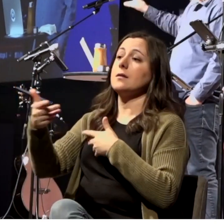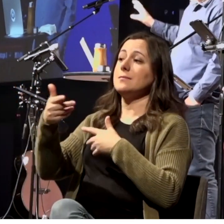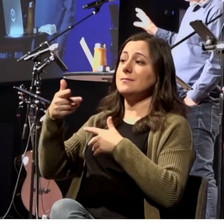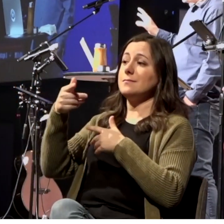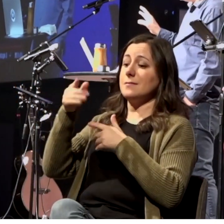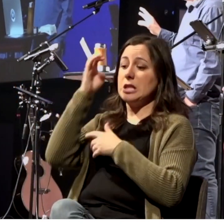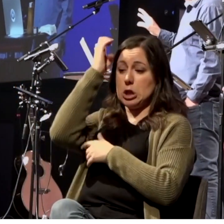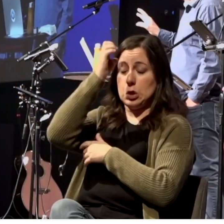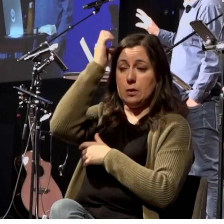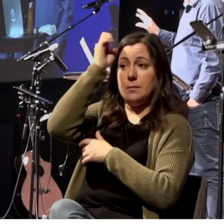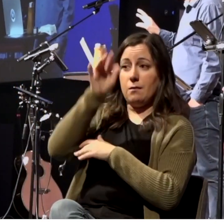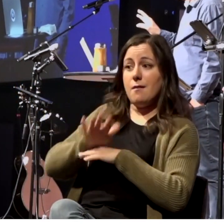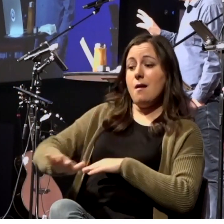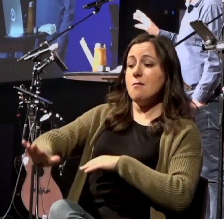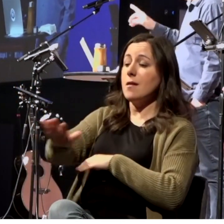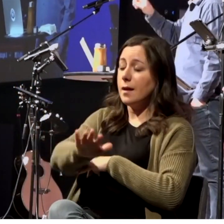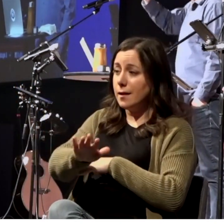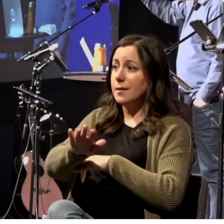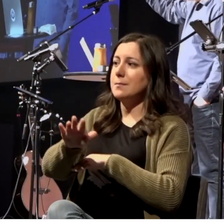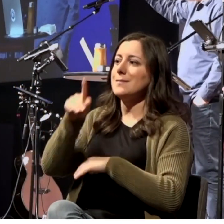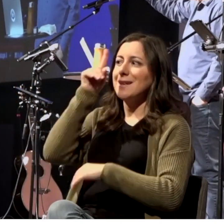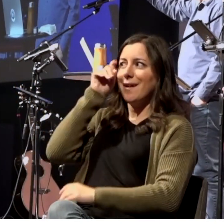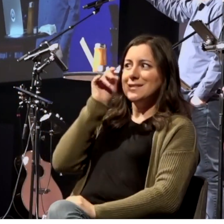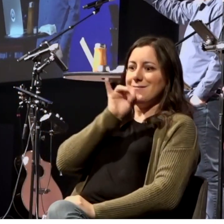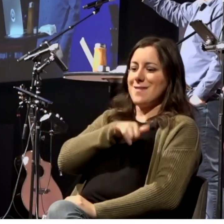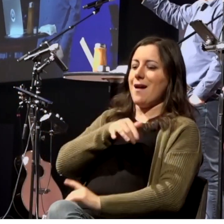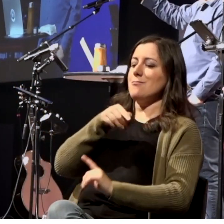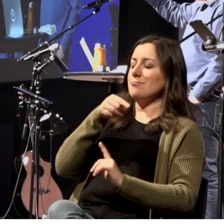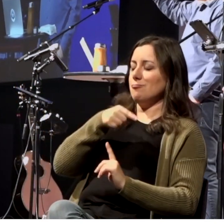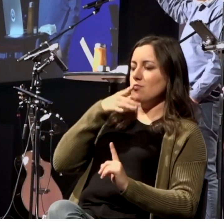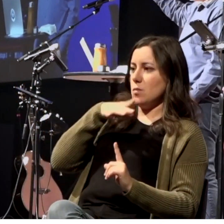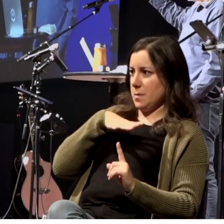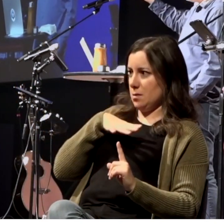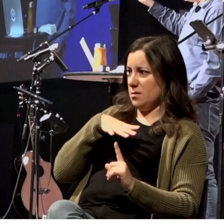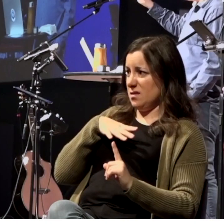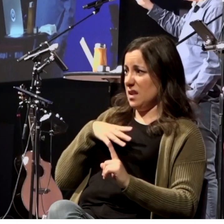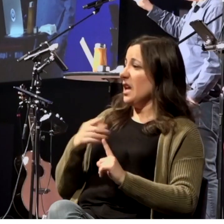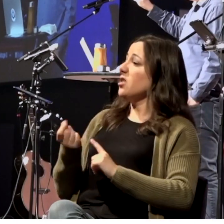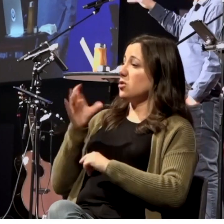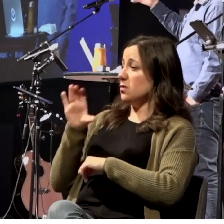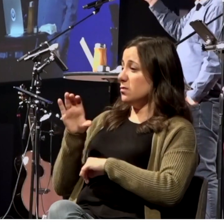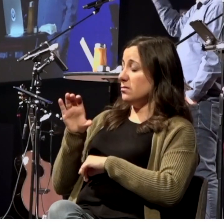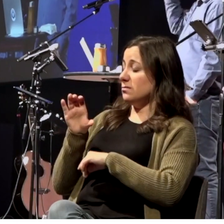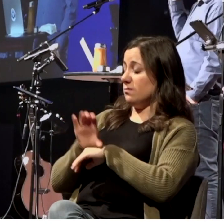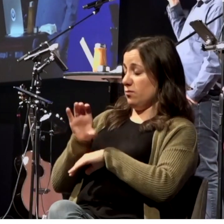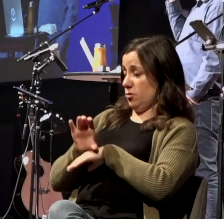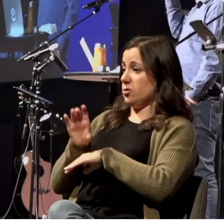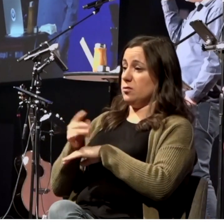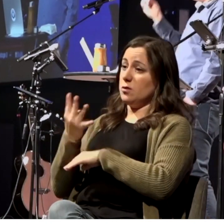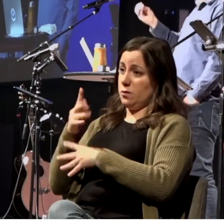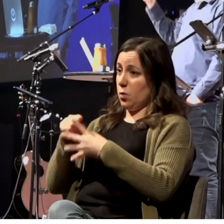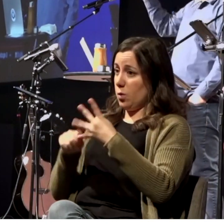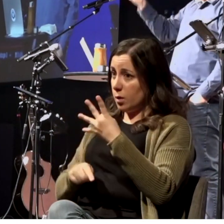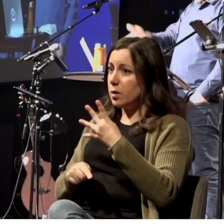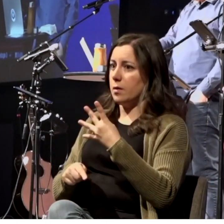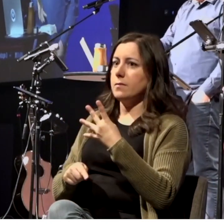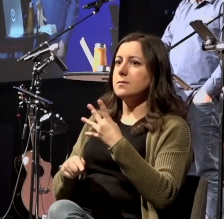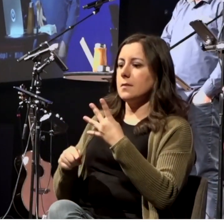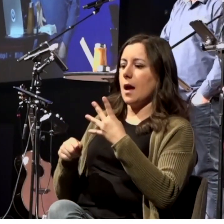European continent. Right? And just those four churches alone that I just mentioned, they would inspire six entire books